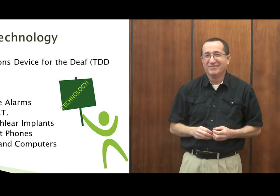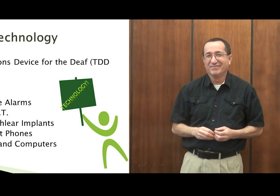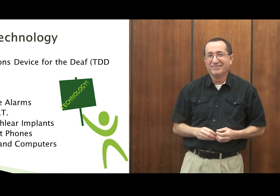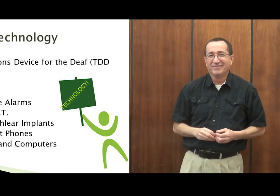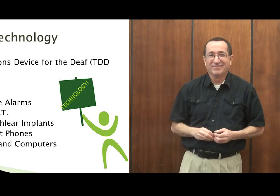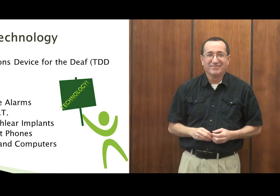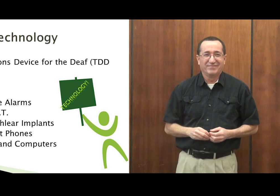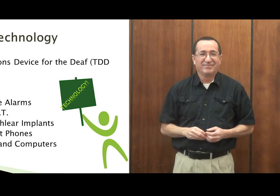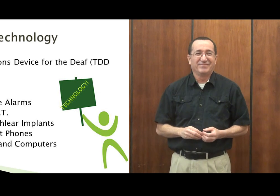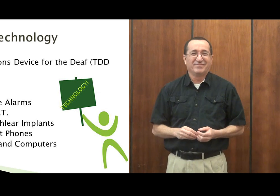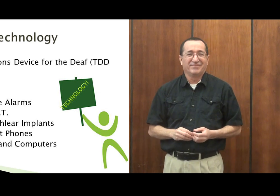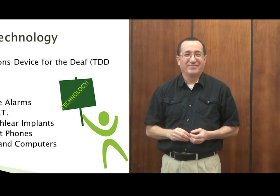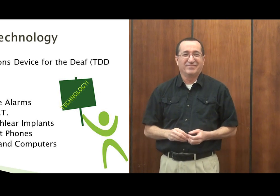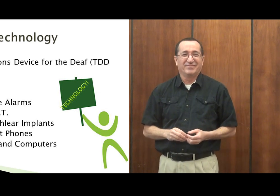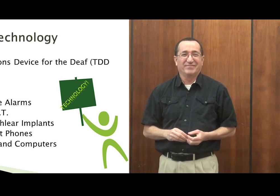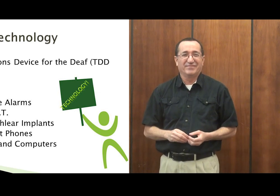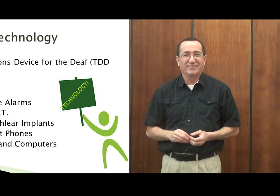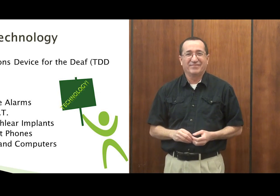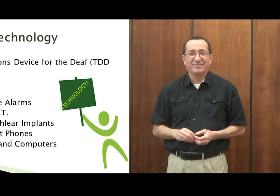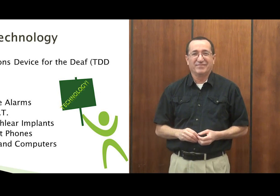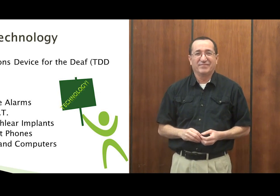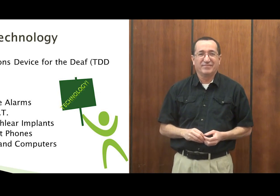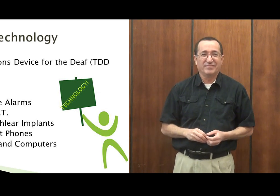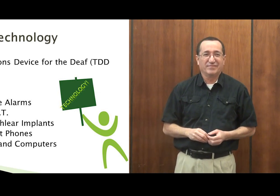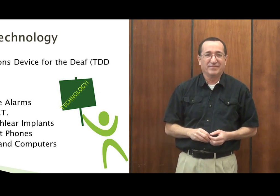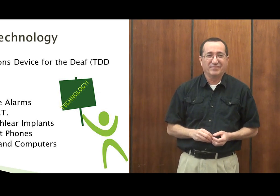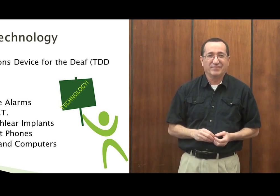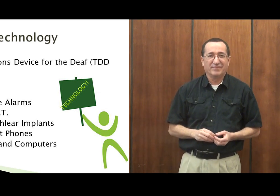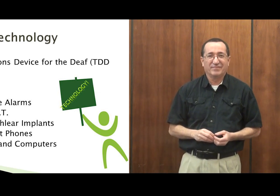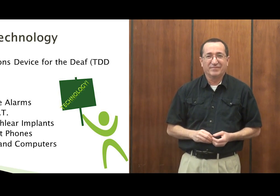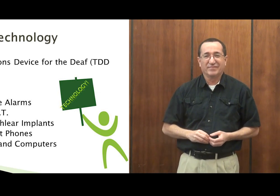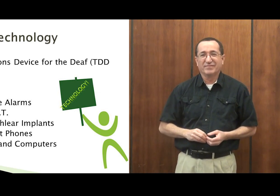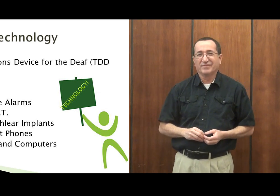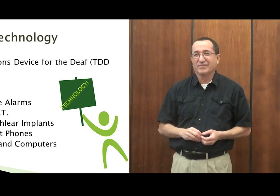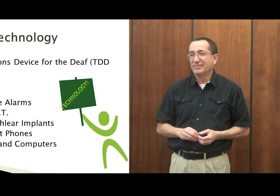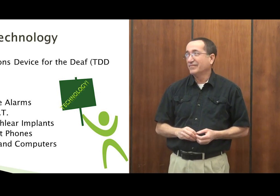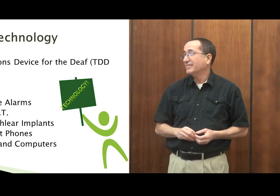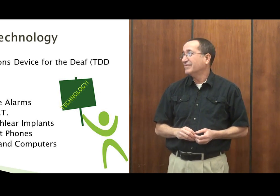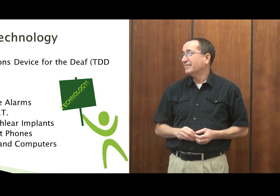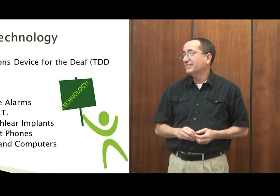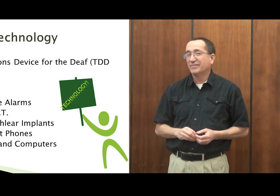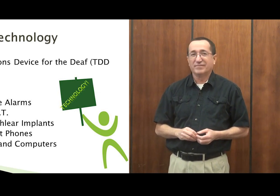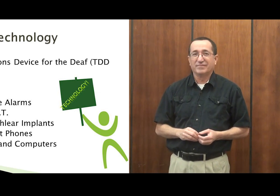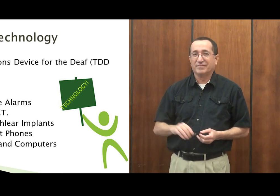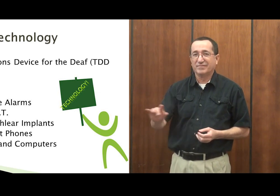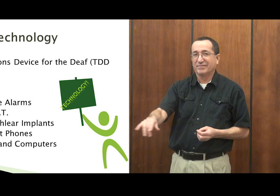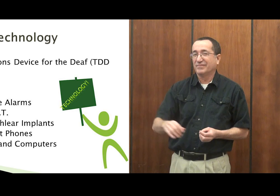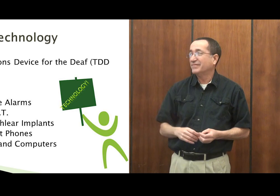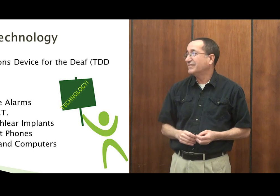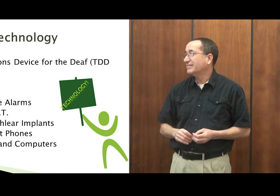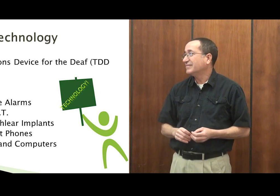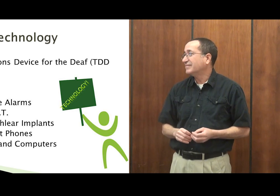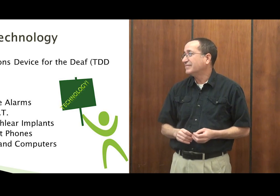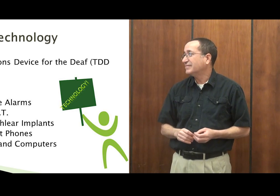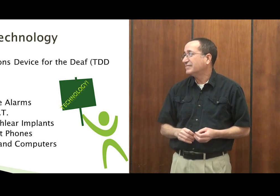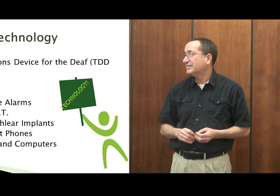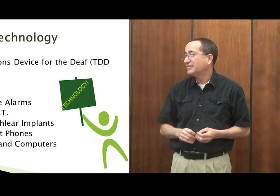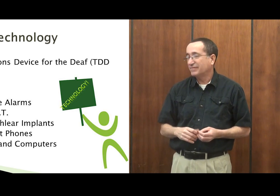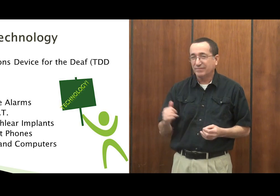home? And tell them, I'm on my way over. And it worked very well. So TTYs really help deaf people a lot, open